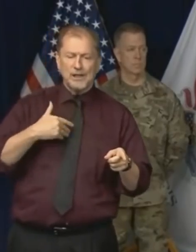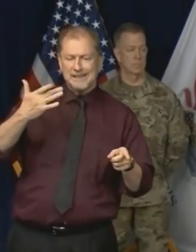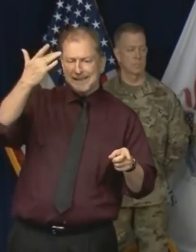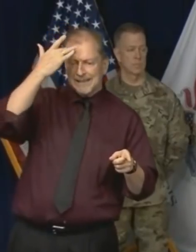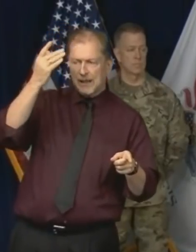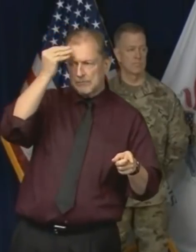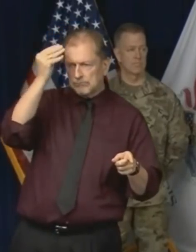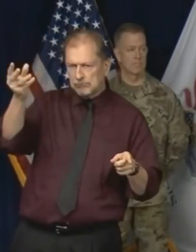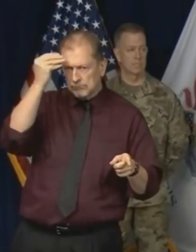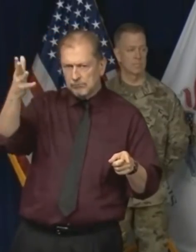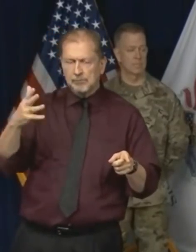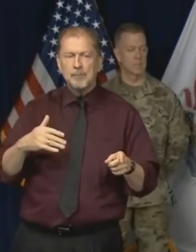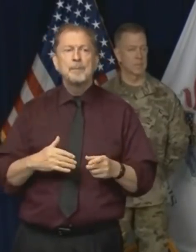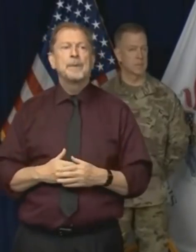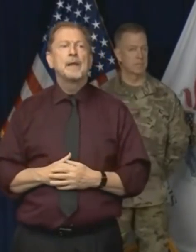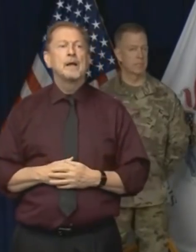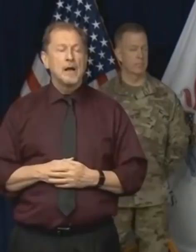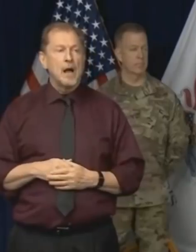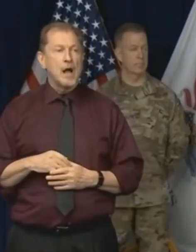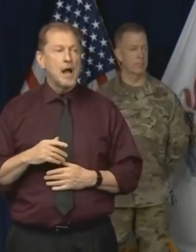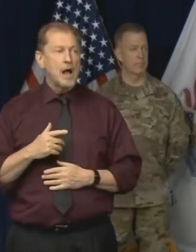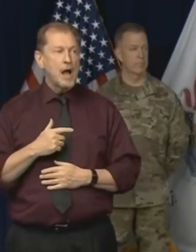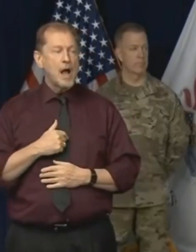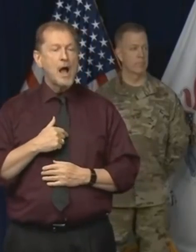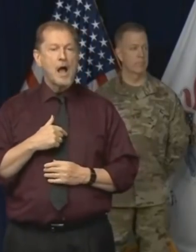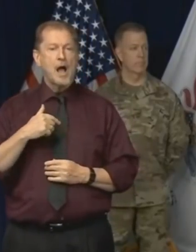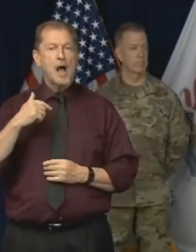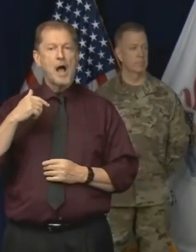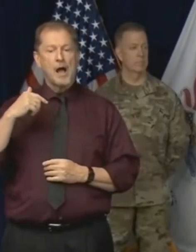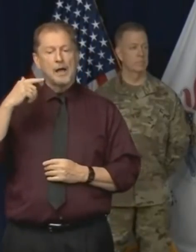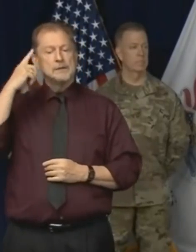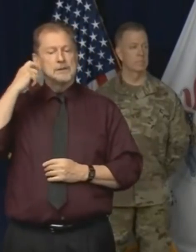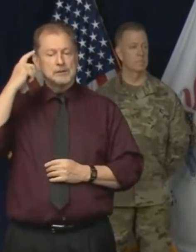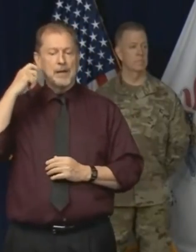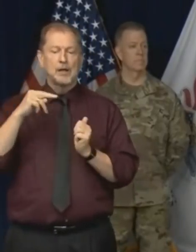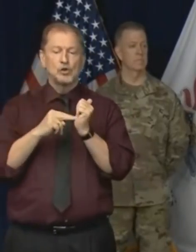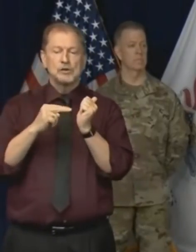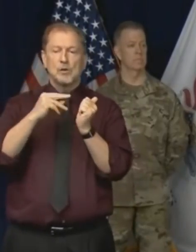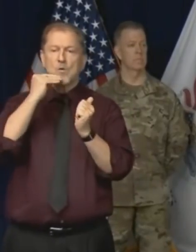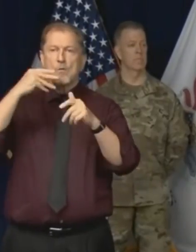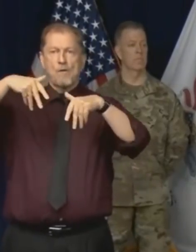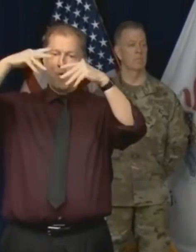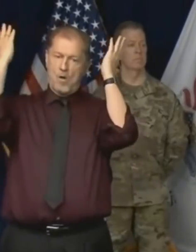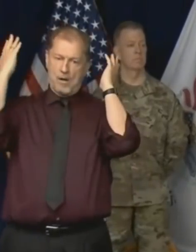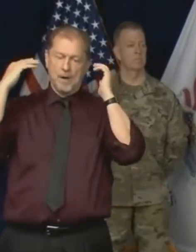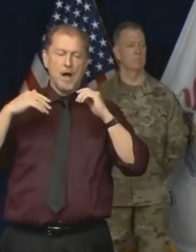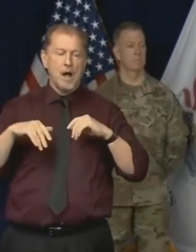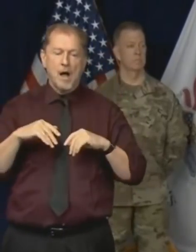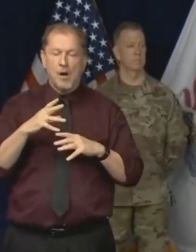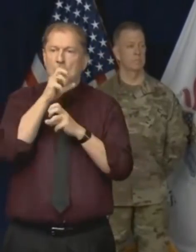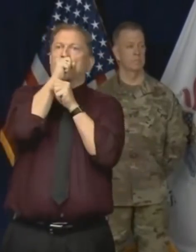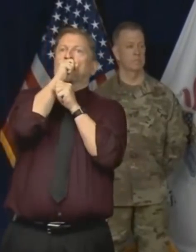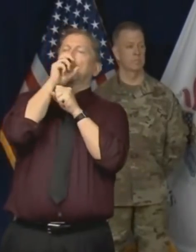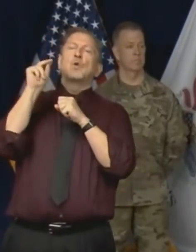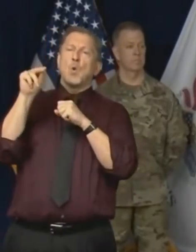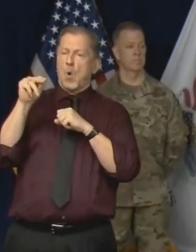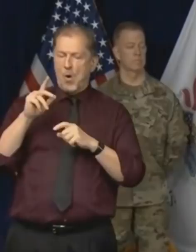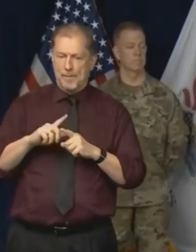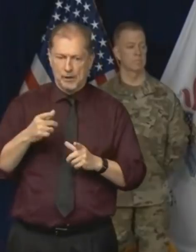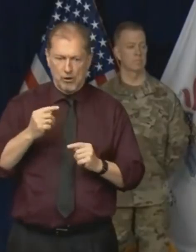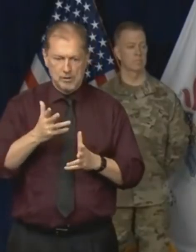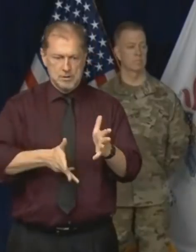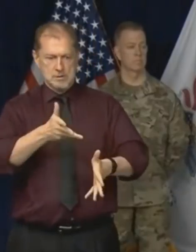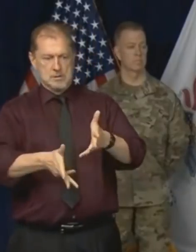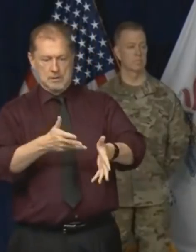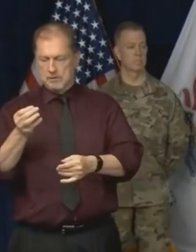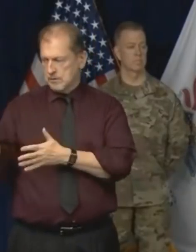I'm going to speak for the nursing homes when I say I probably think it's just backlog and not that they don't want to, but trying to manage all the